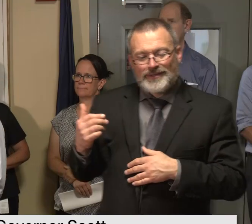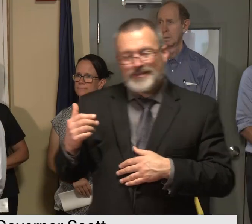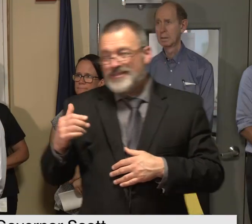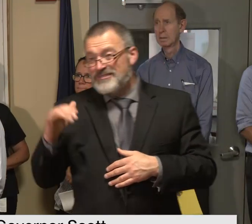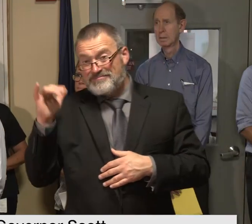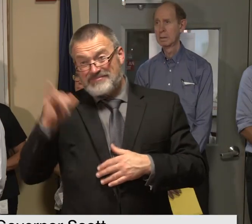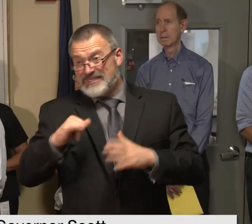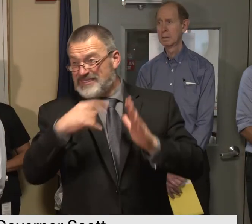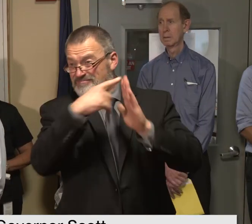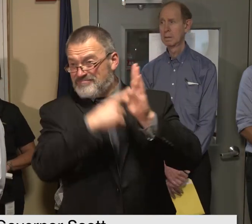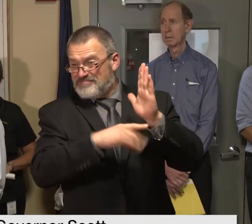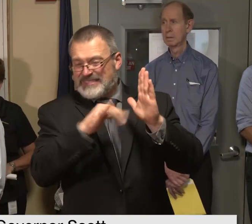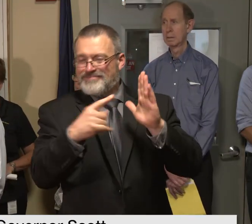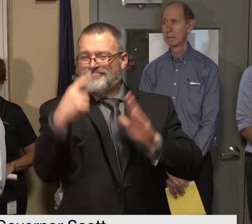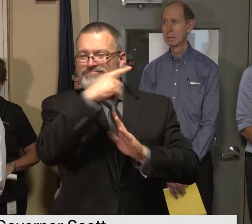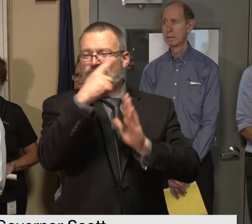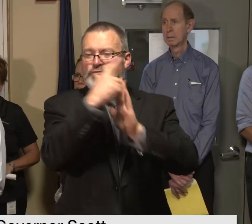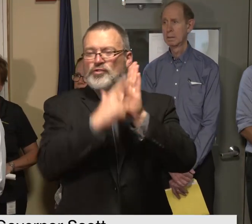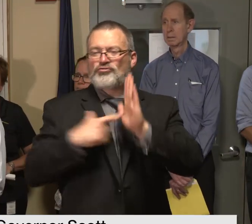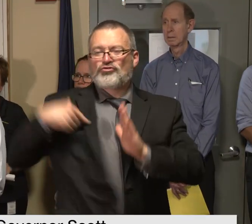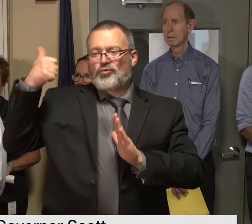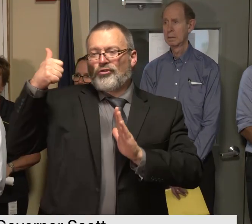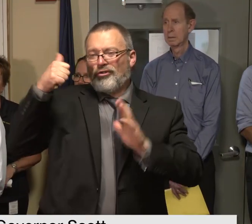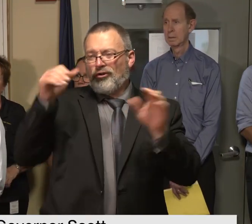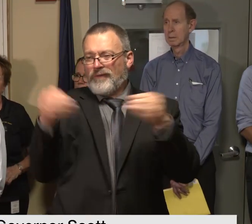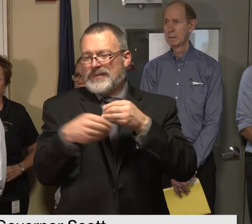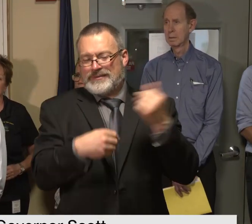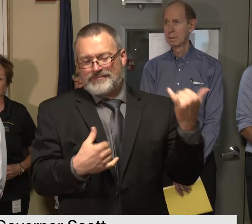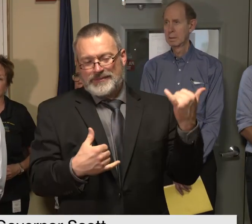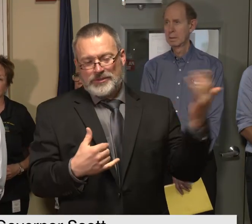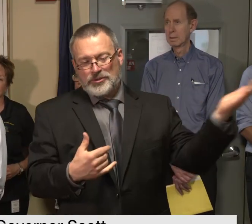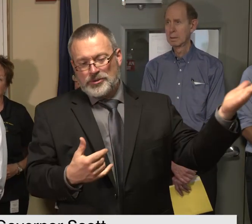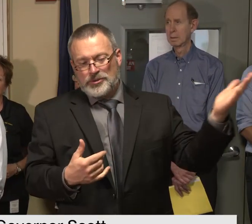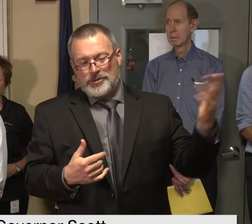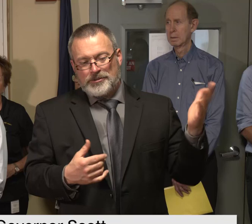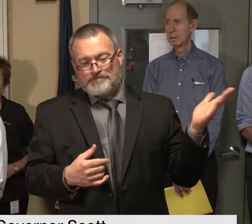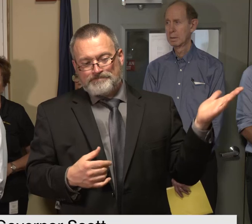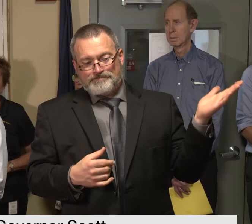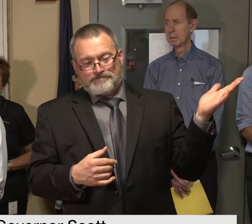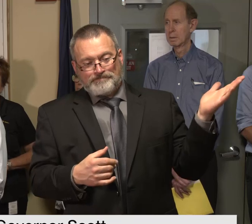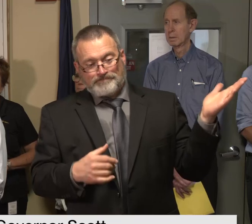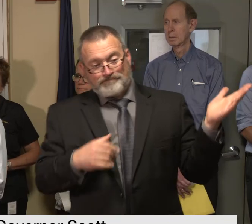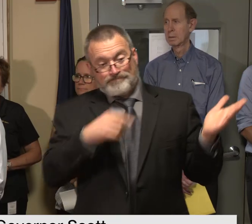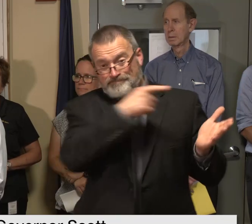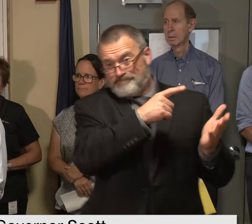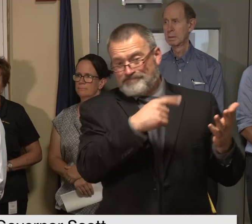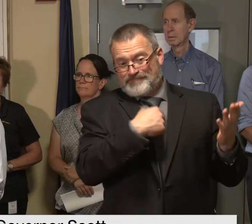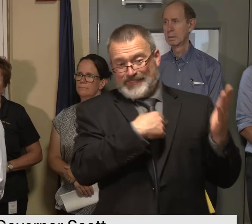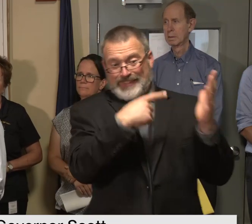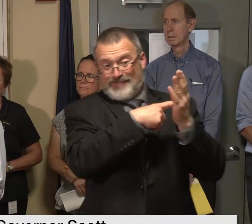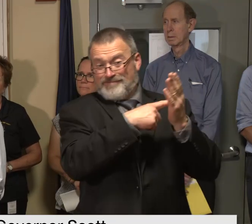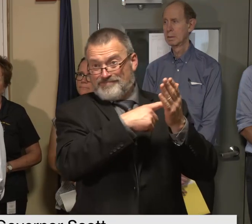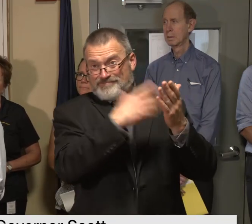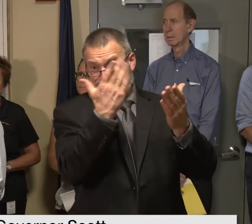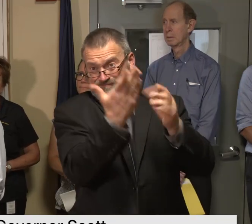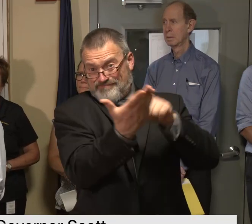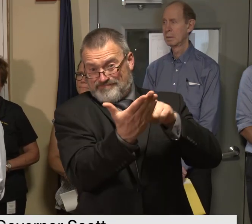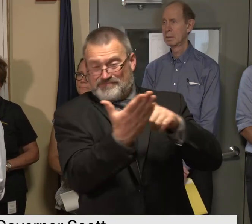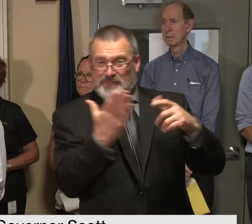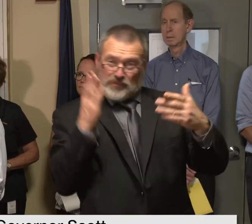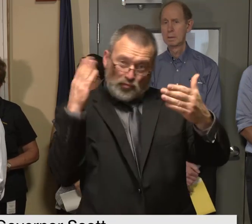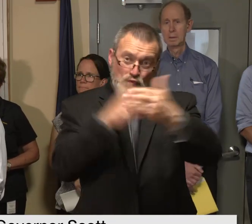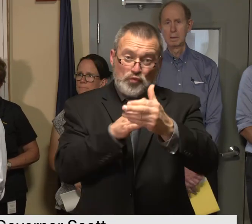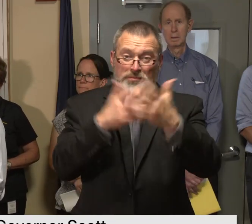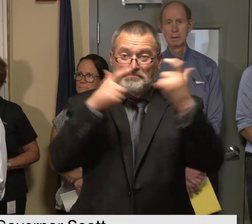uh and uh and that they believe that they have a case that they can make against big oil so to speak to recoup some of these